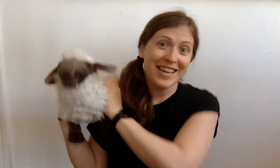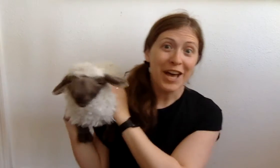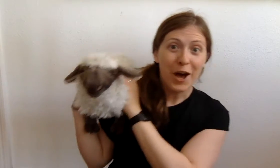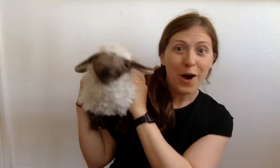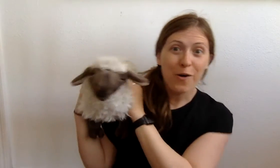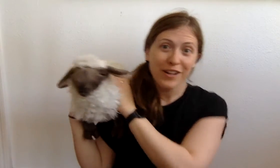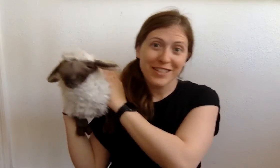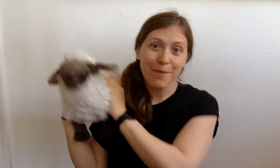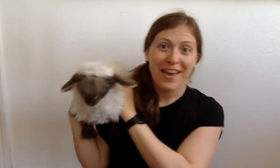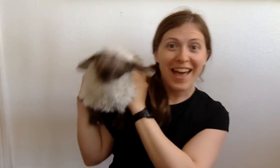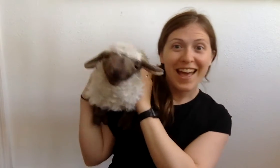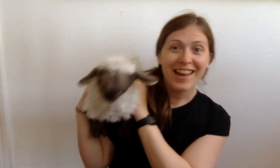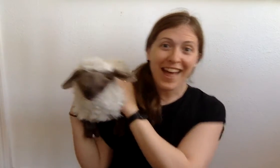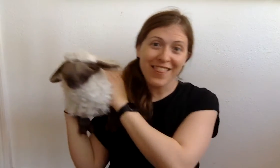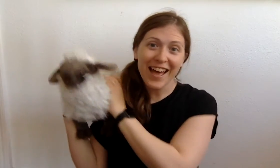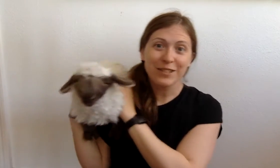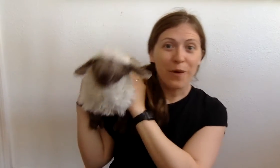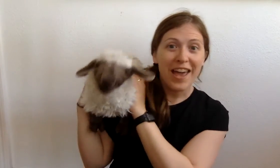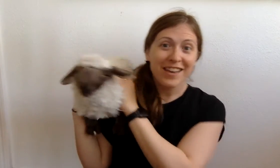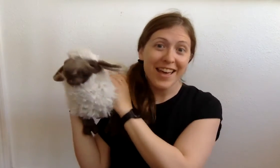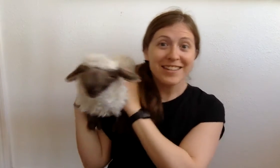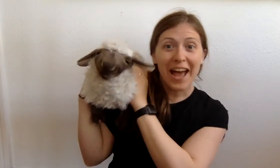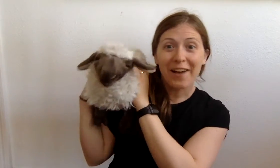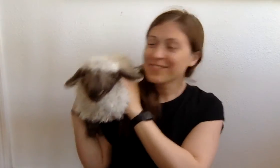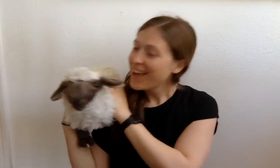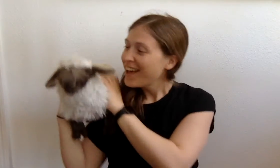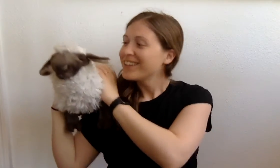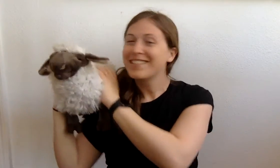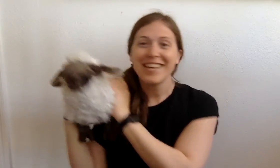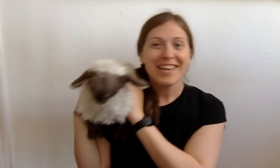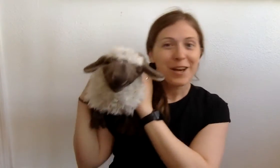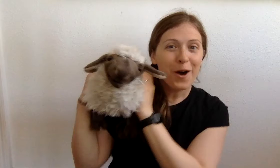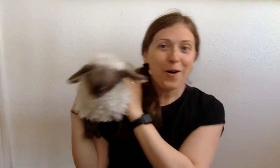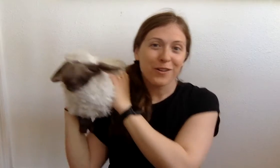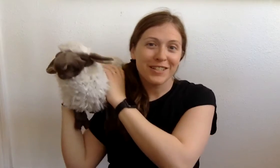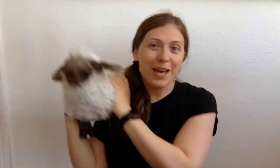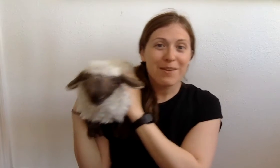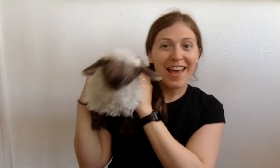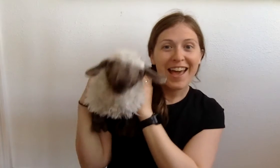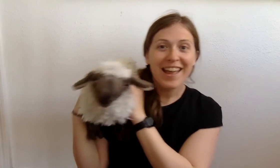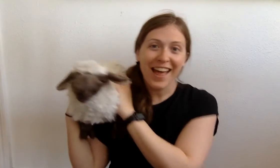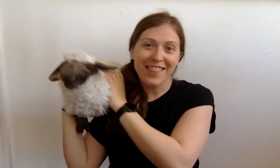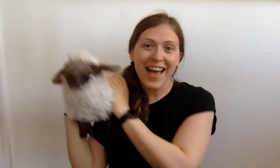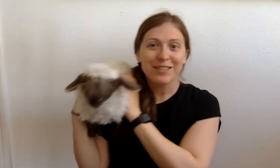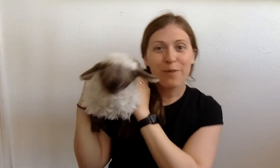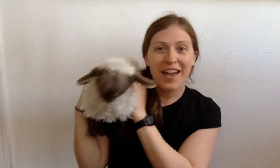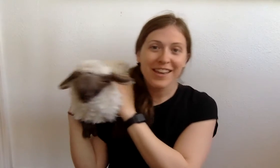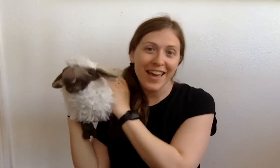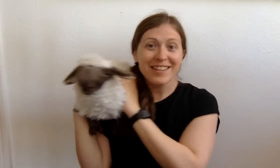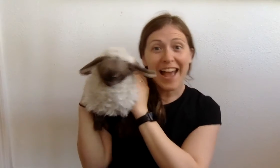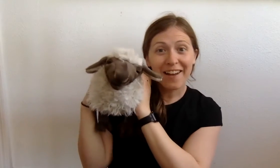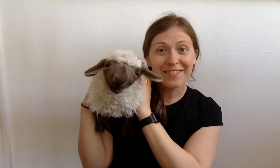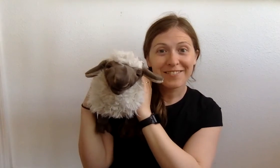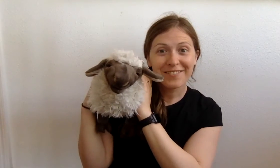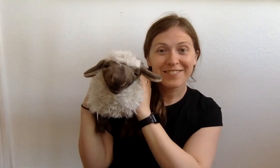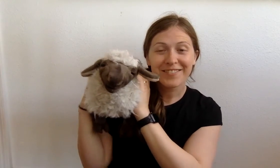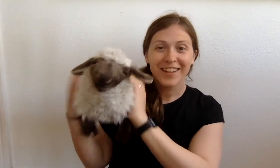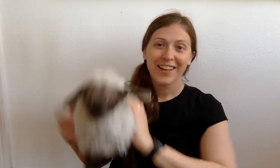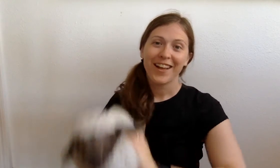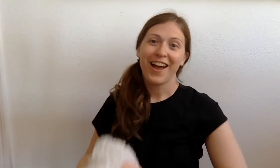-o-w-n and that's the way you get down. D-o-w-n and that's the way you get down. All